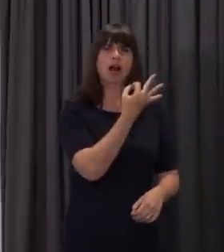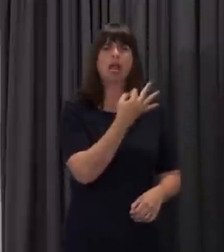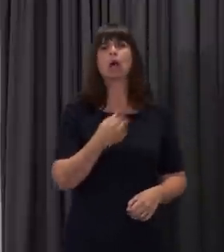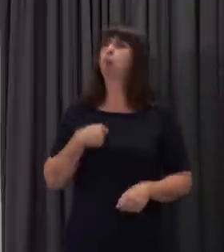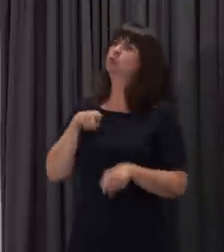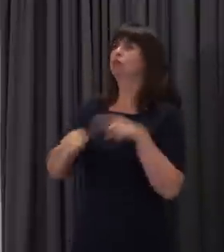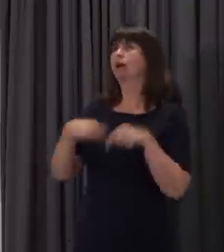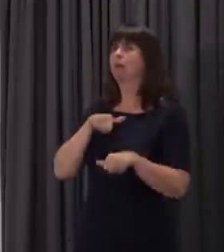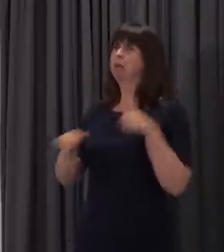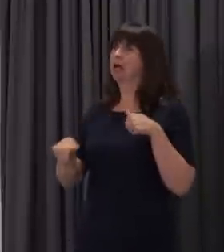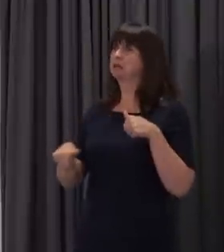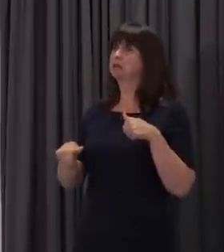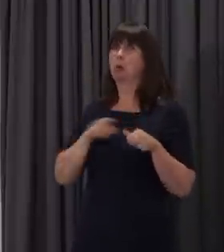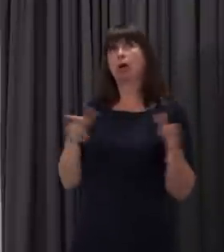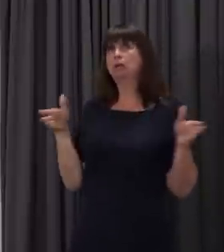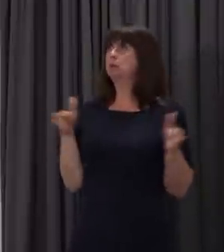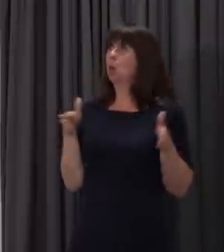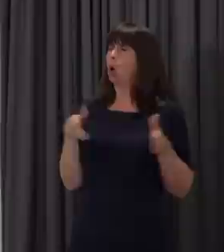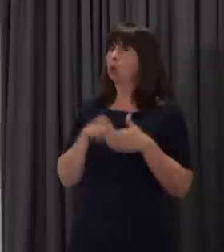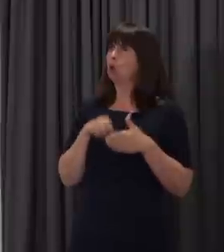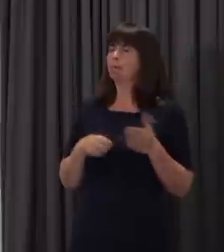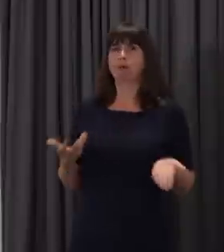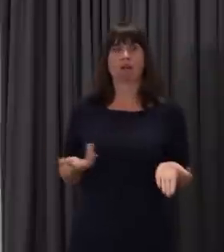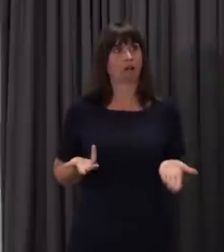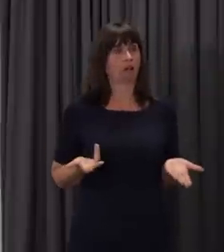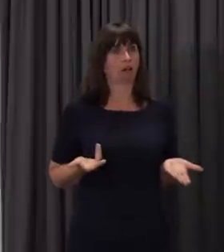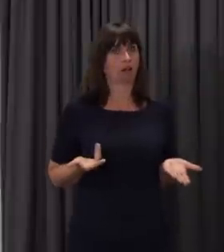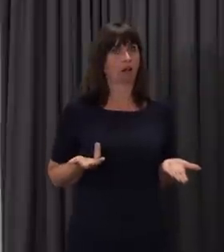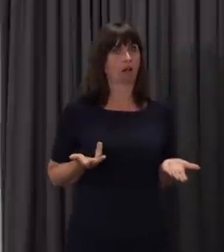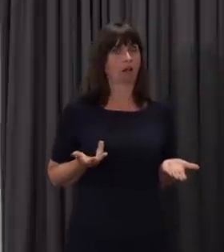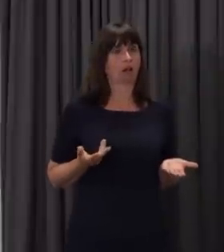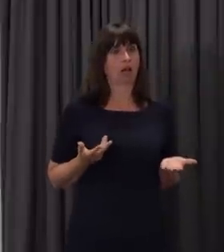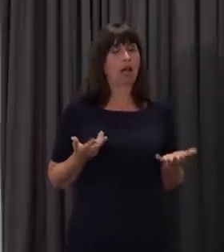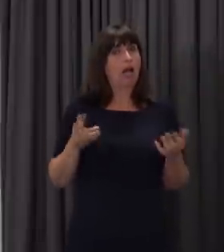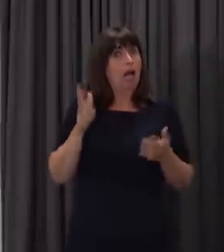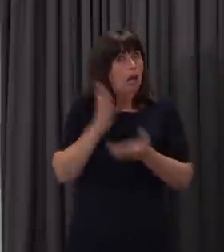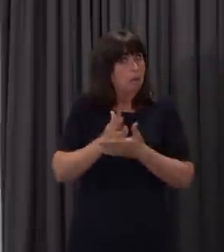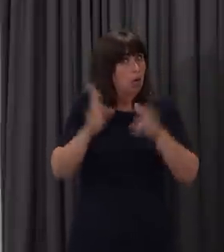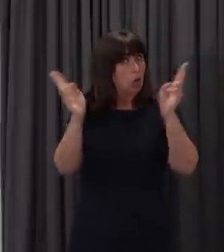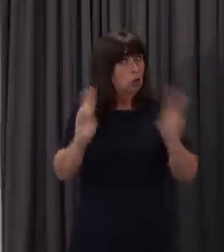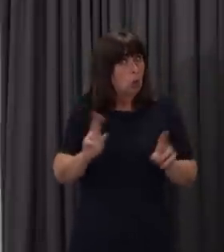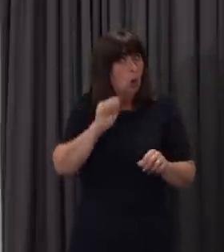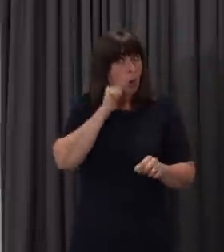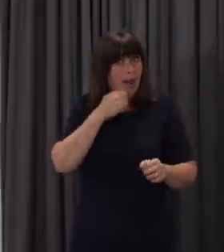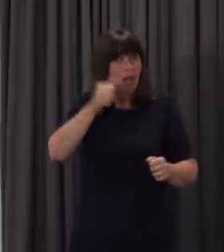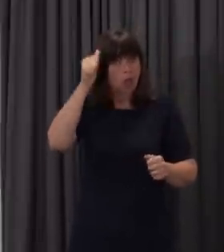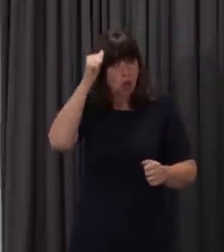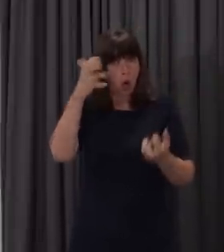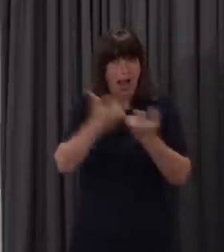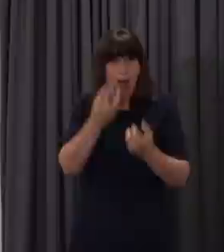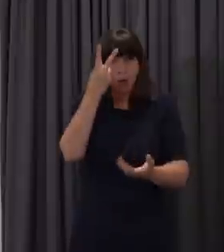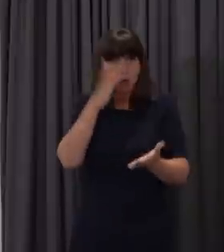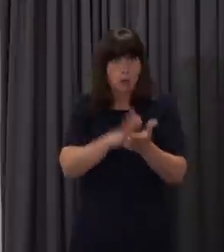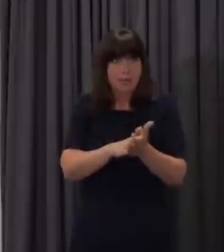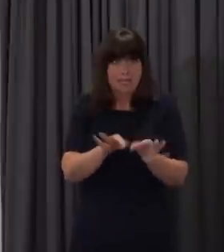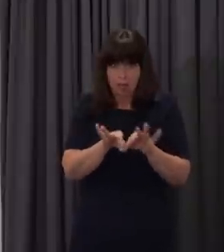our best with our space. So how can our audience, particularly the vulnerable members, be sure that each and every school knows how to measure out